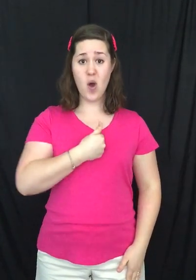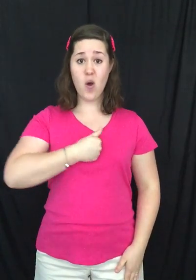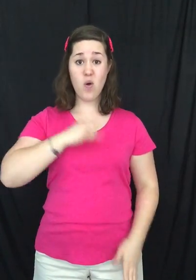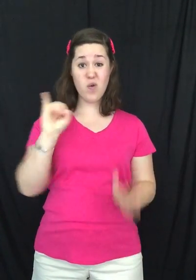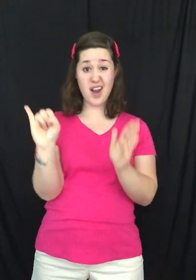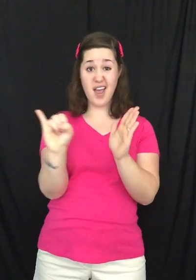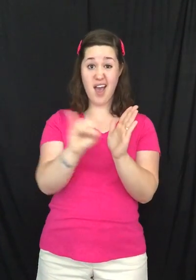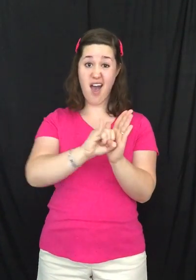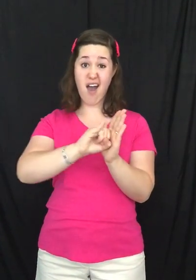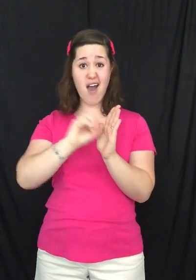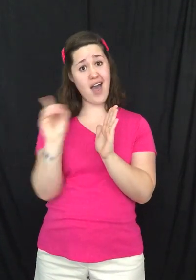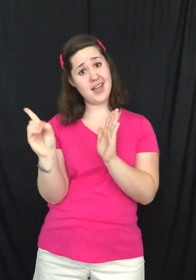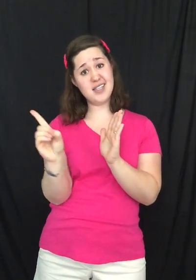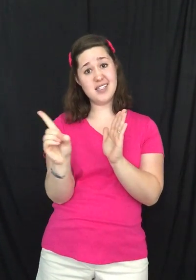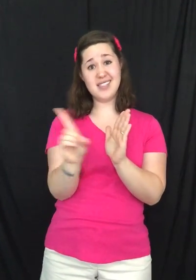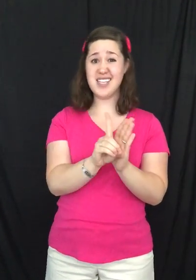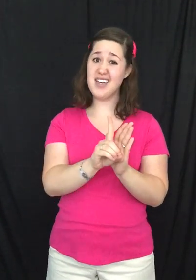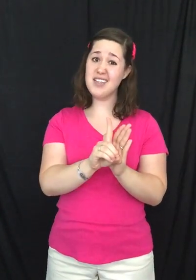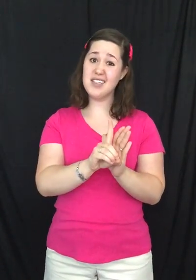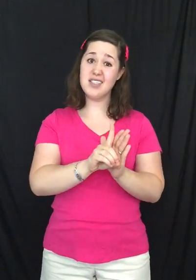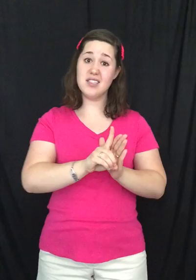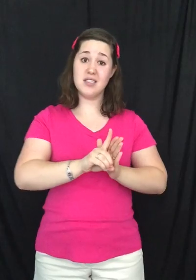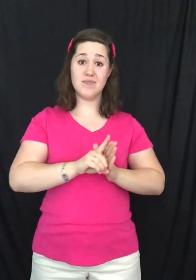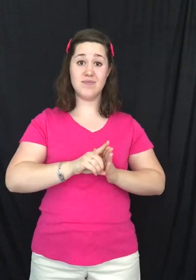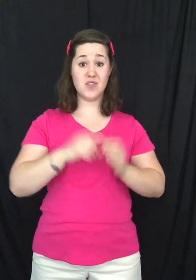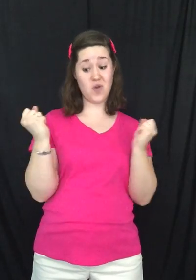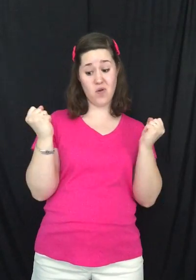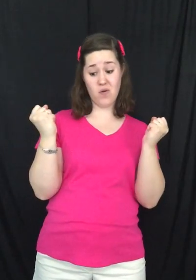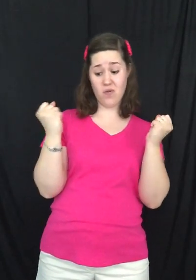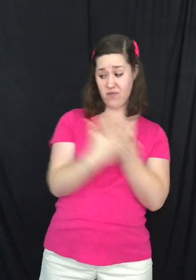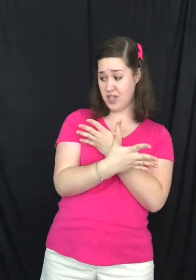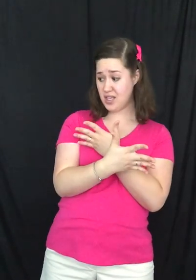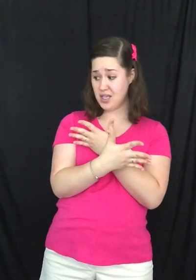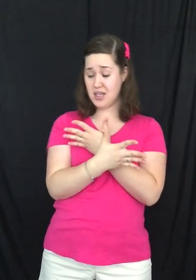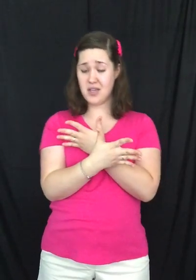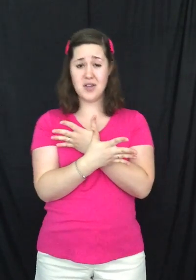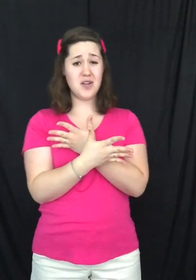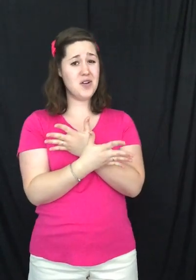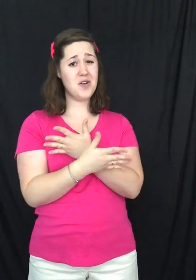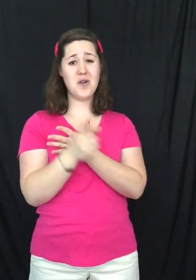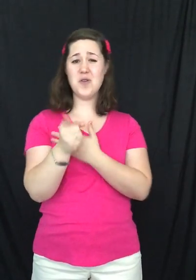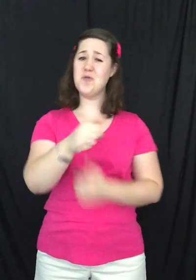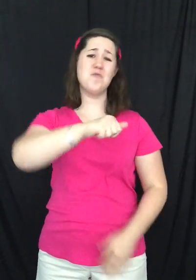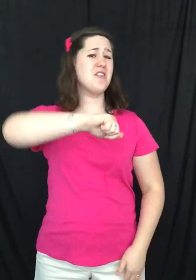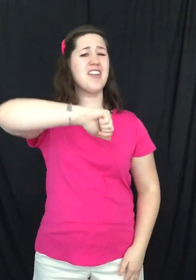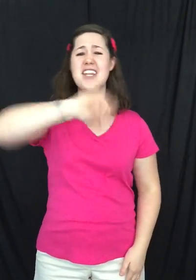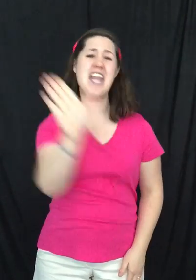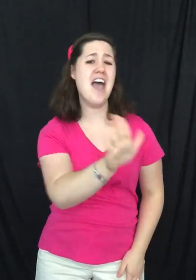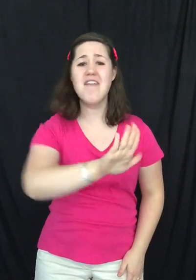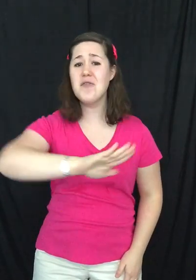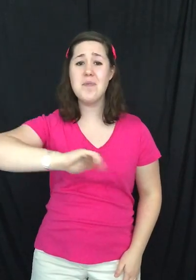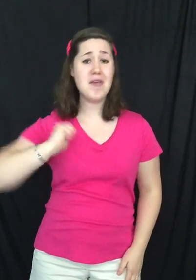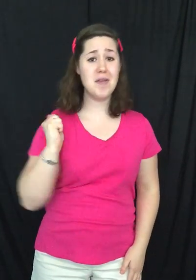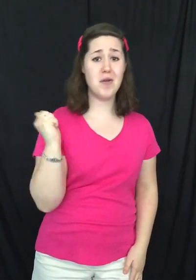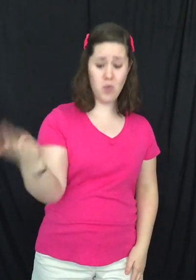own identity So fear You will never be